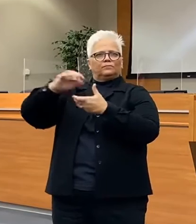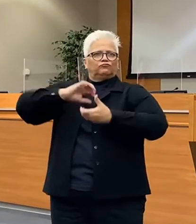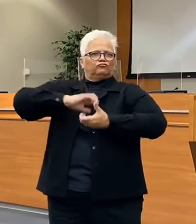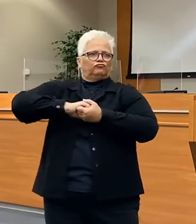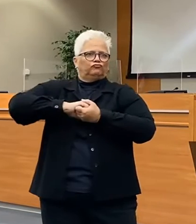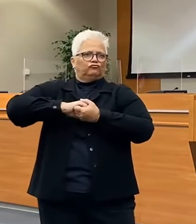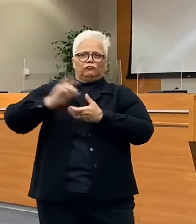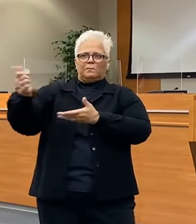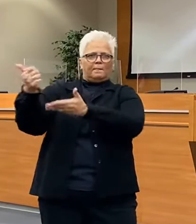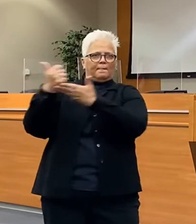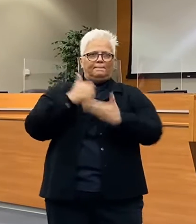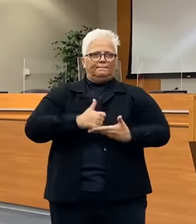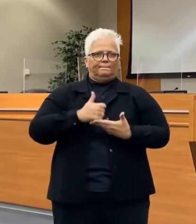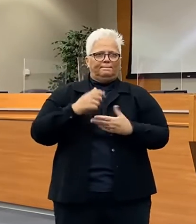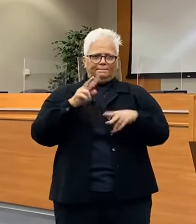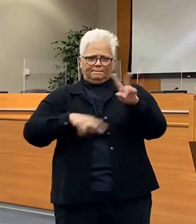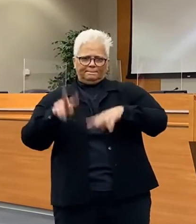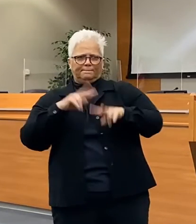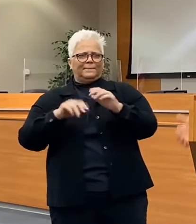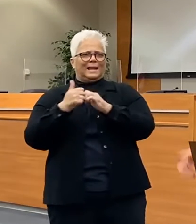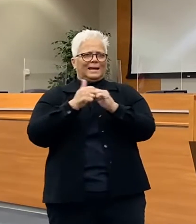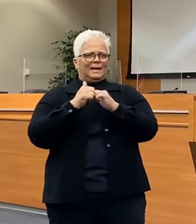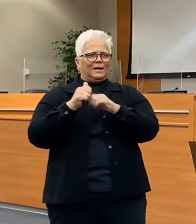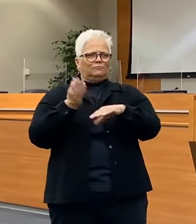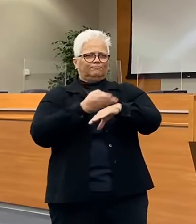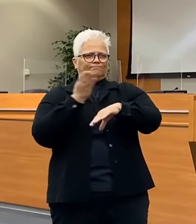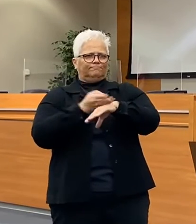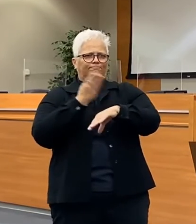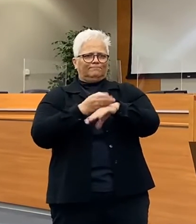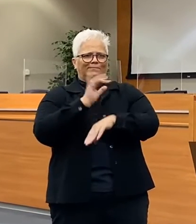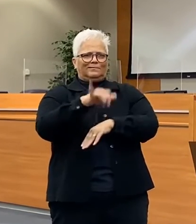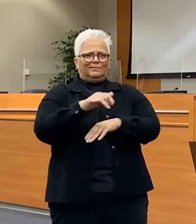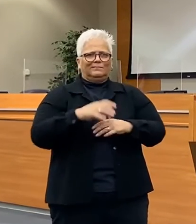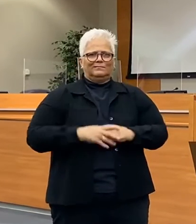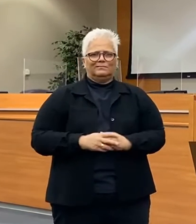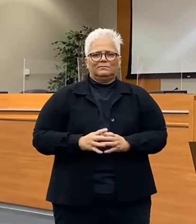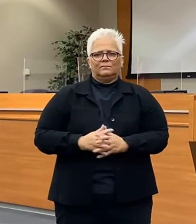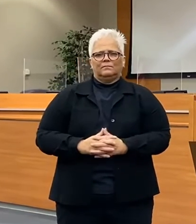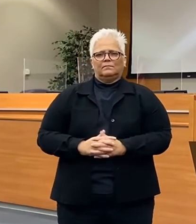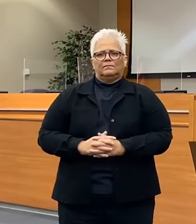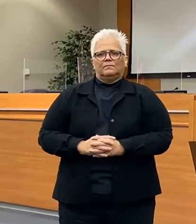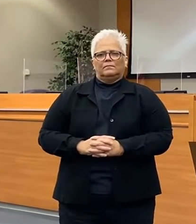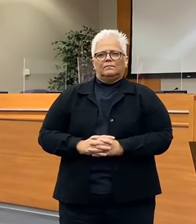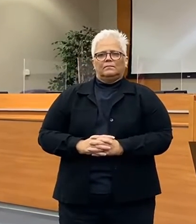a no-kill shelter. And you don't do that without having a more robust adoption program. And that's one of the things they're going to be looking at.